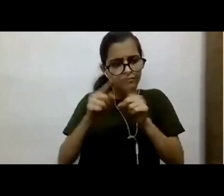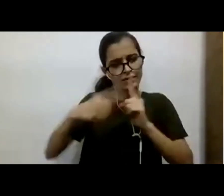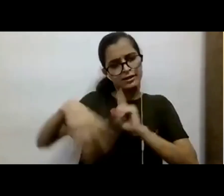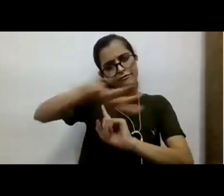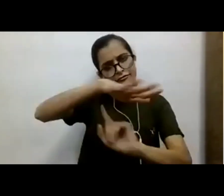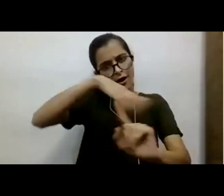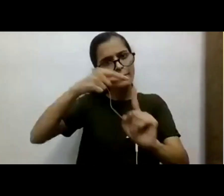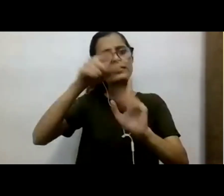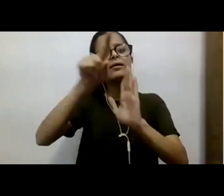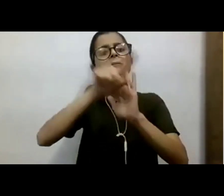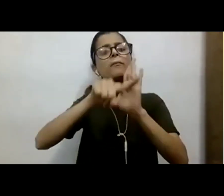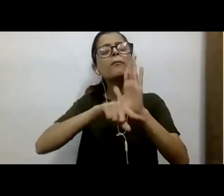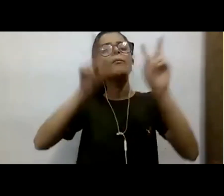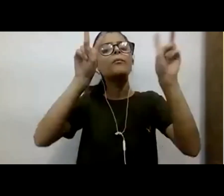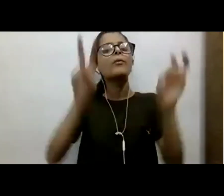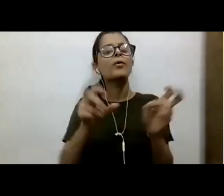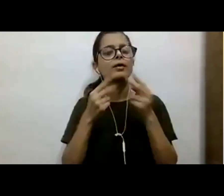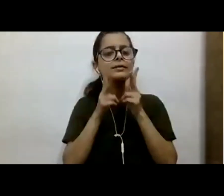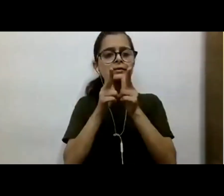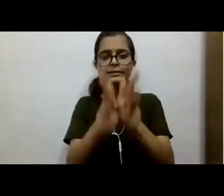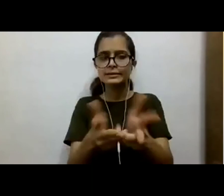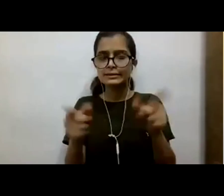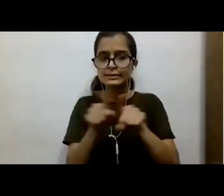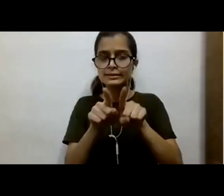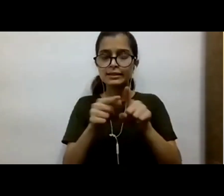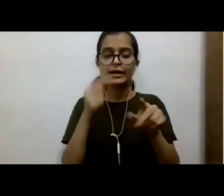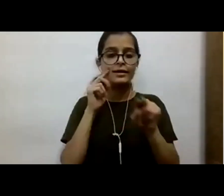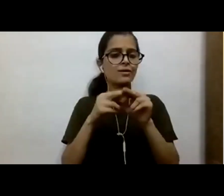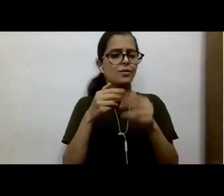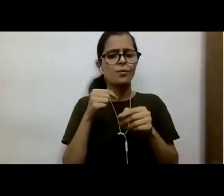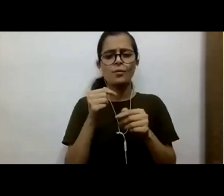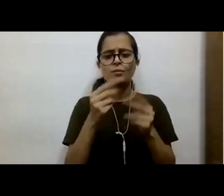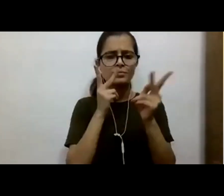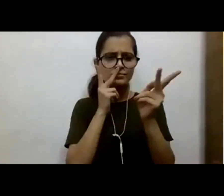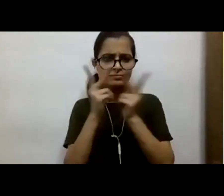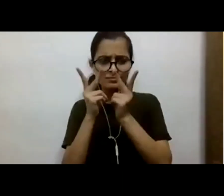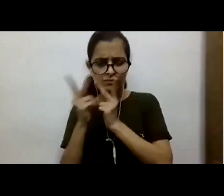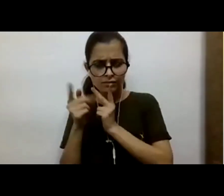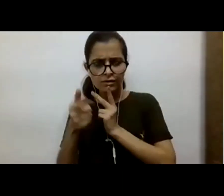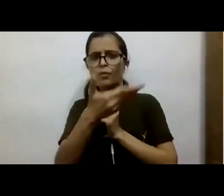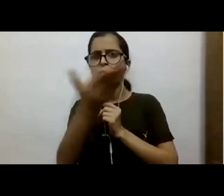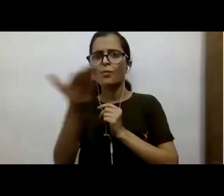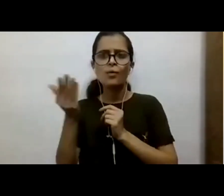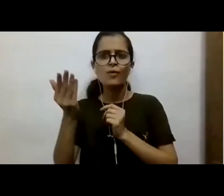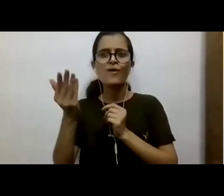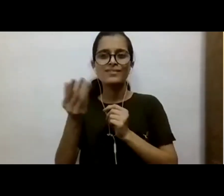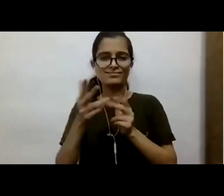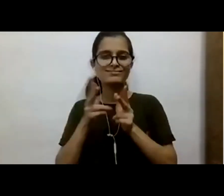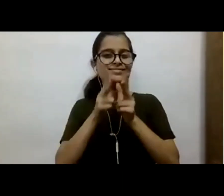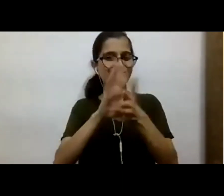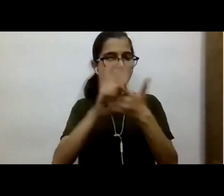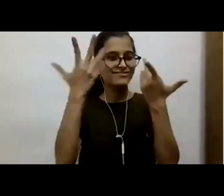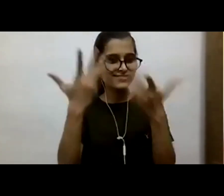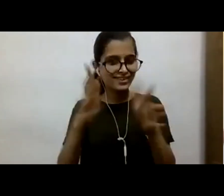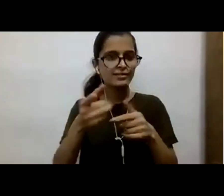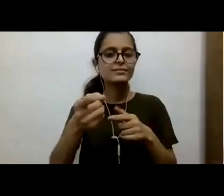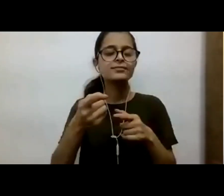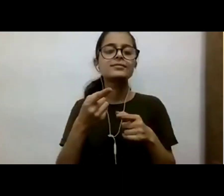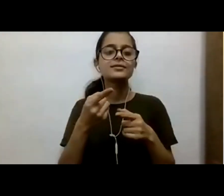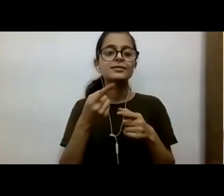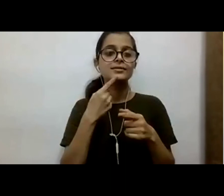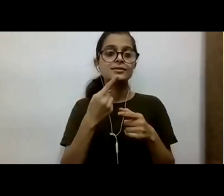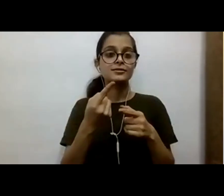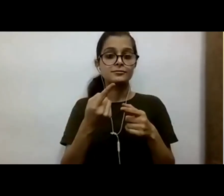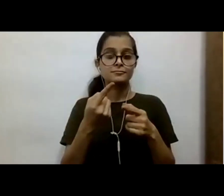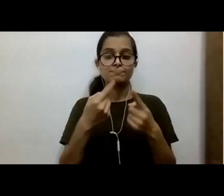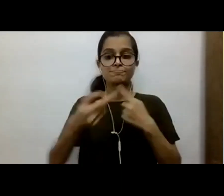policy. And we always look at it, like you also mentioned, you know, as talking very superficially